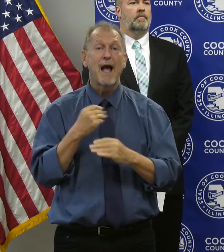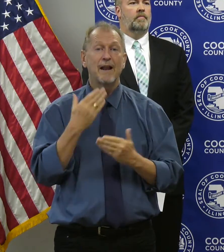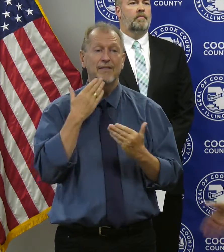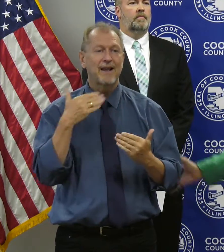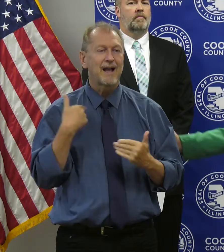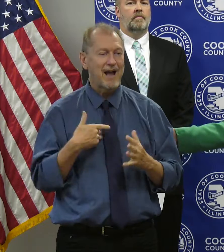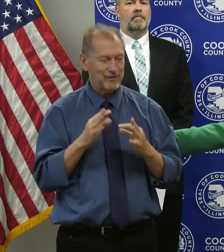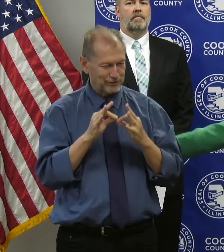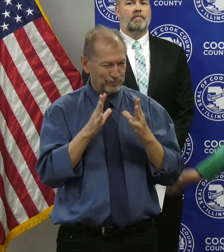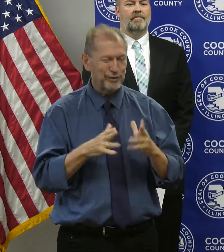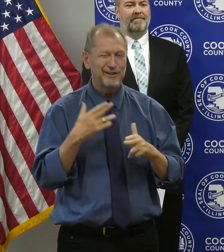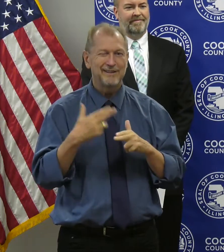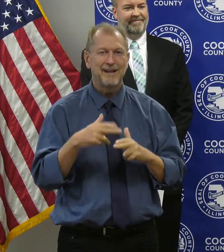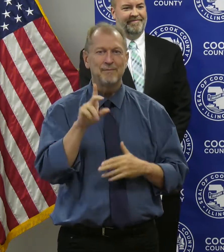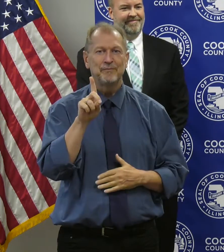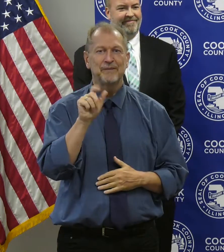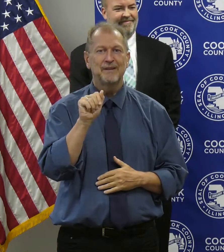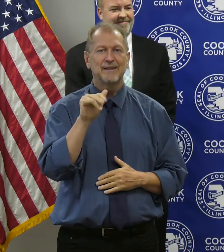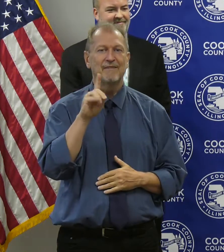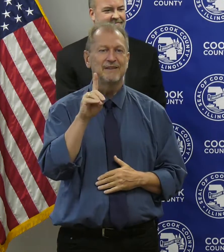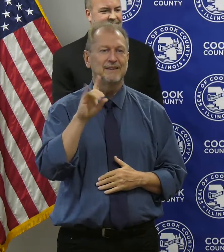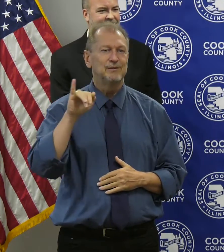David Jones for being our sign language in Japanese.